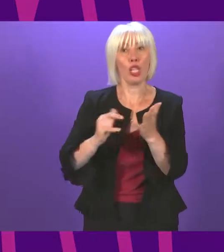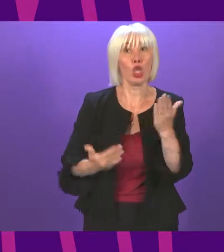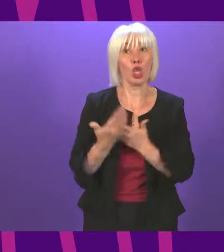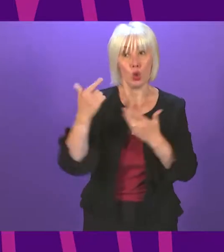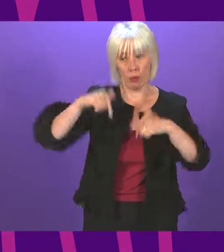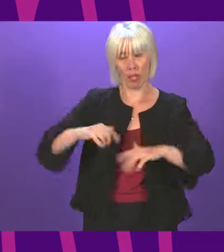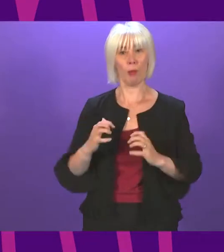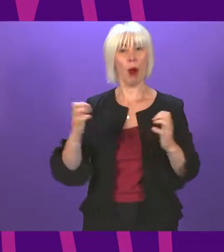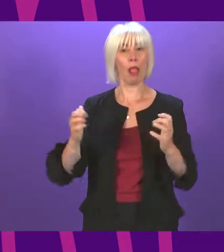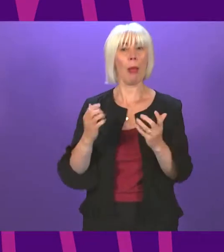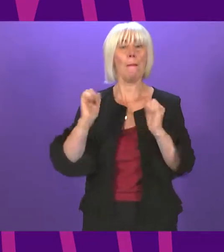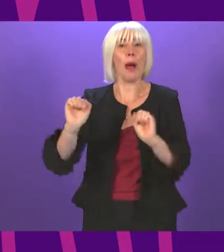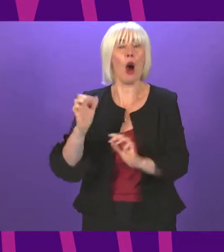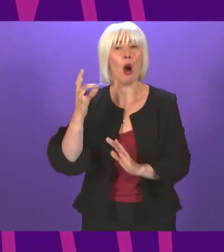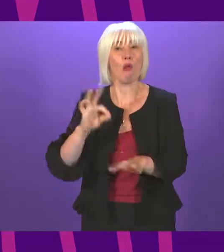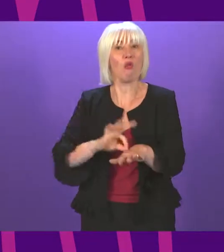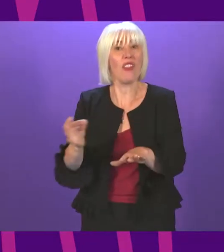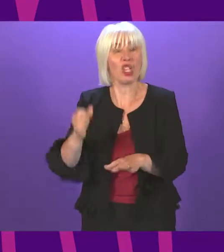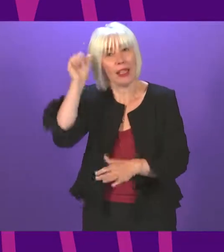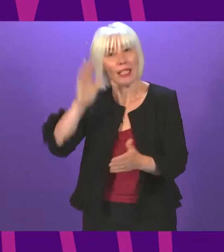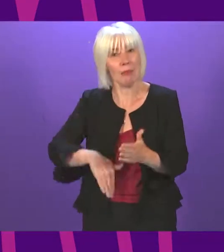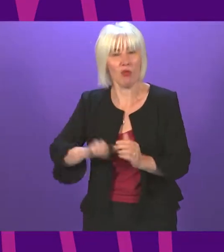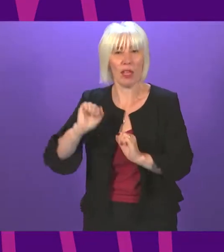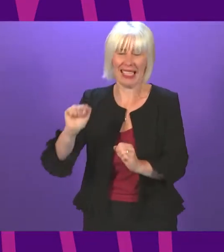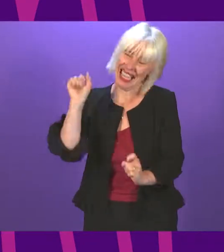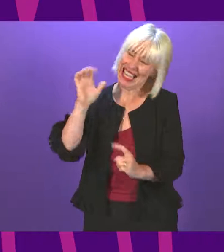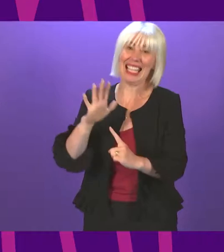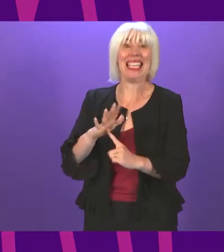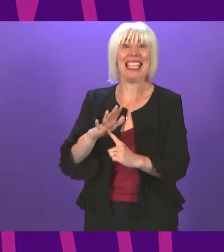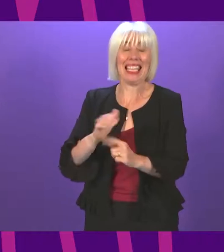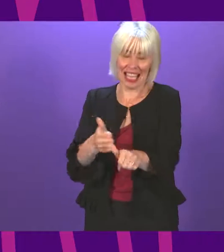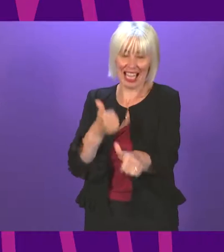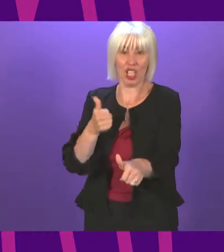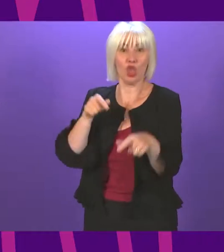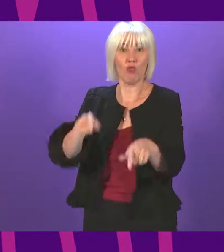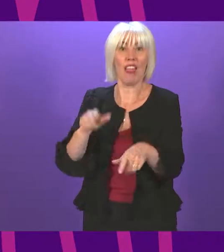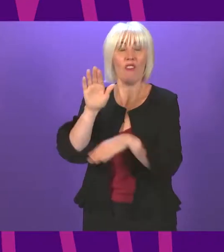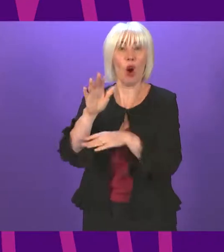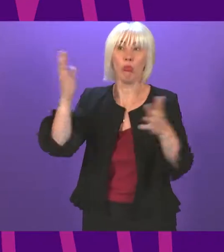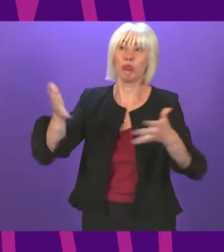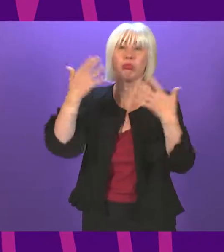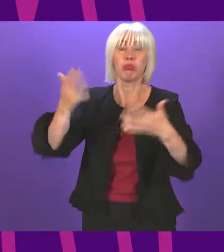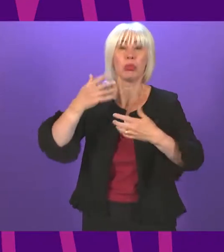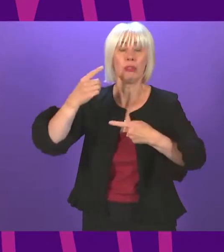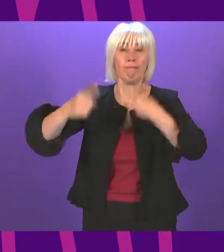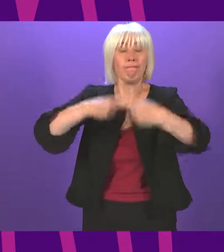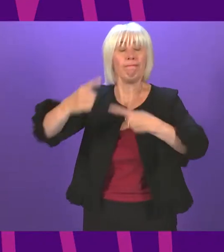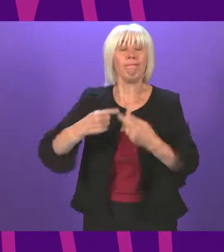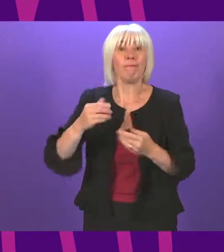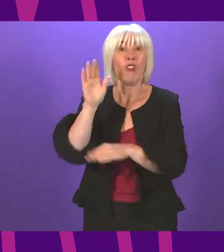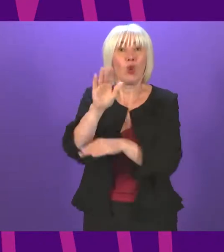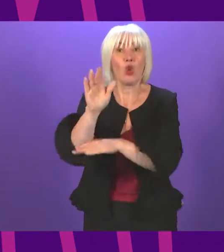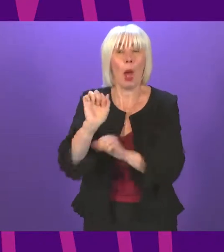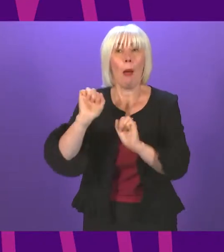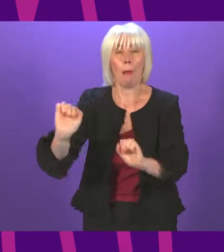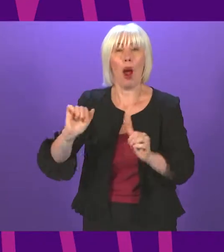professional experience. She has not only been working in one of the key industries powering our greener future, but her project management experience will